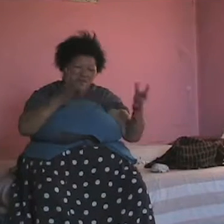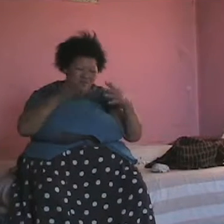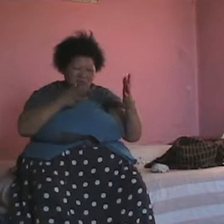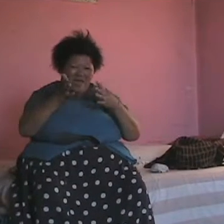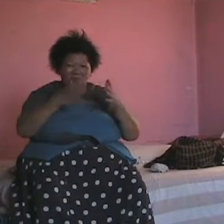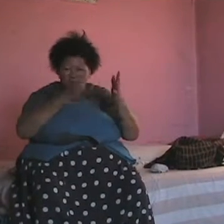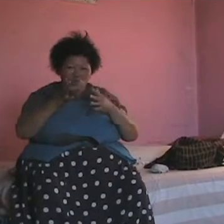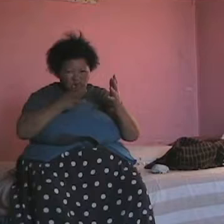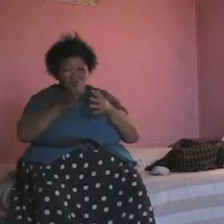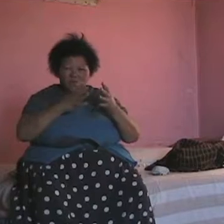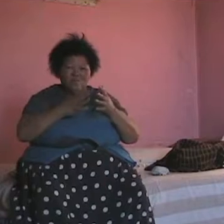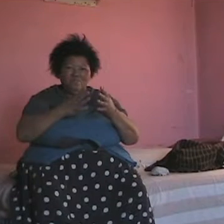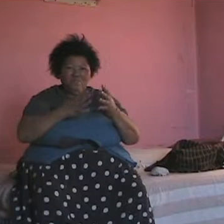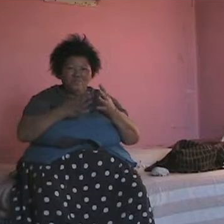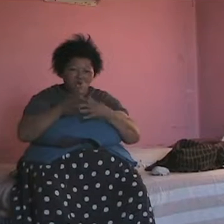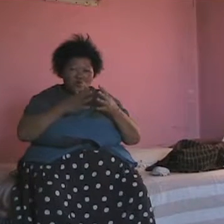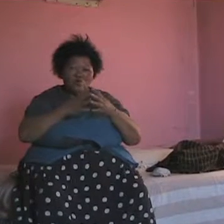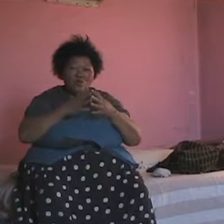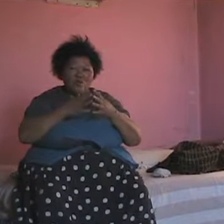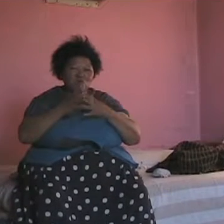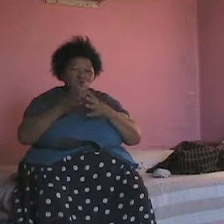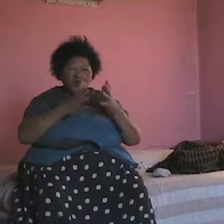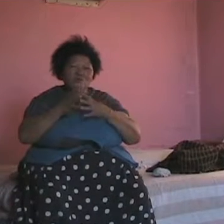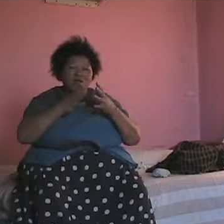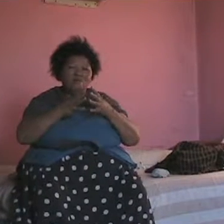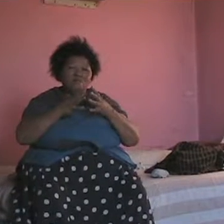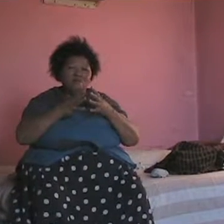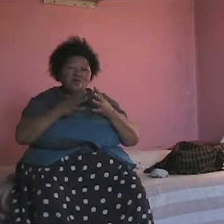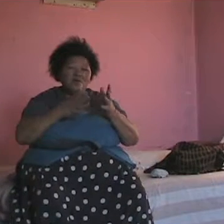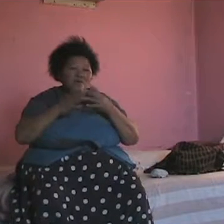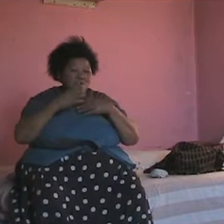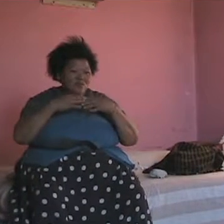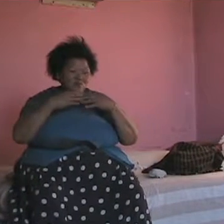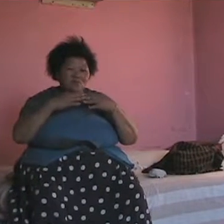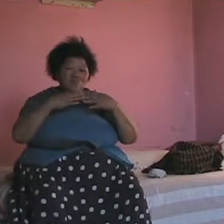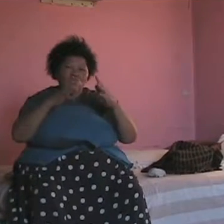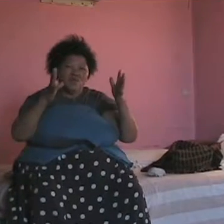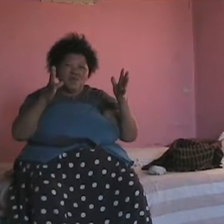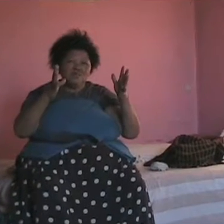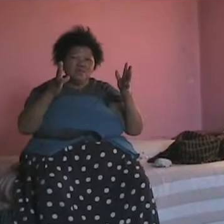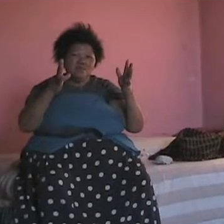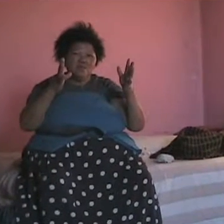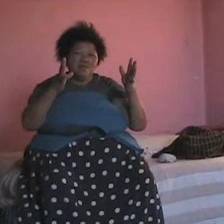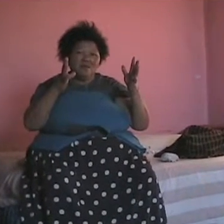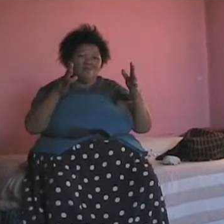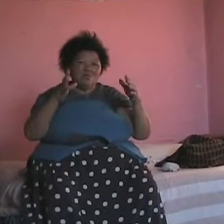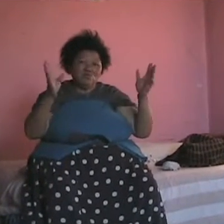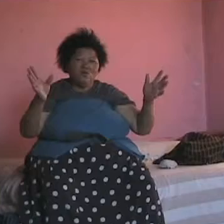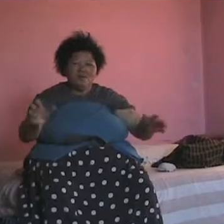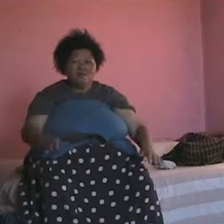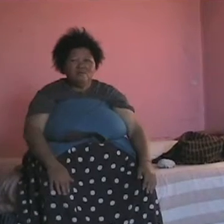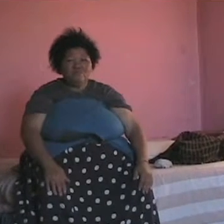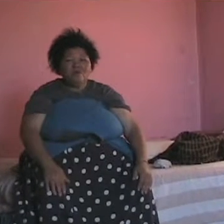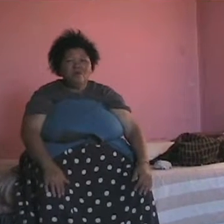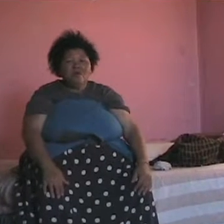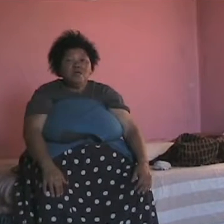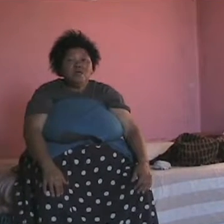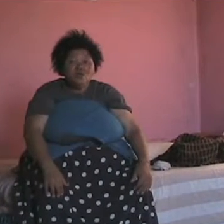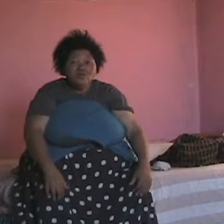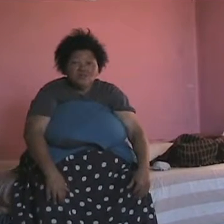I do talk to him, show him life, you must forget. Does he know? He knows his